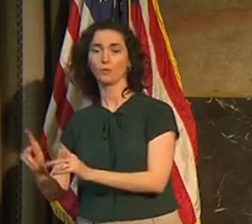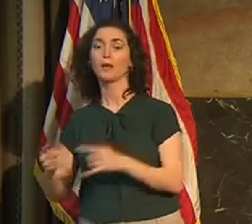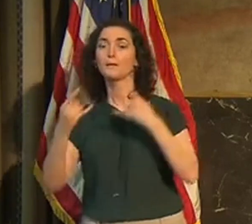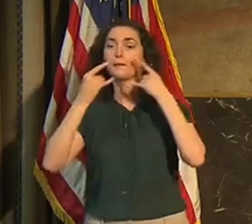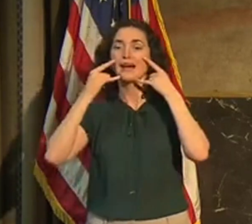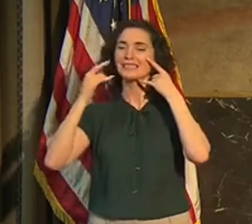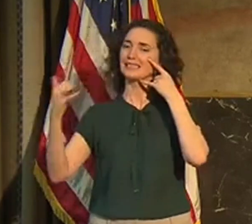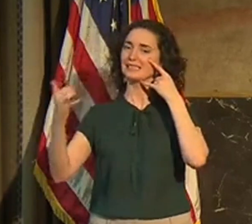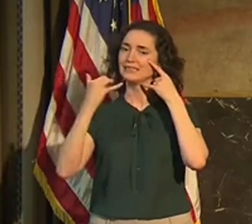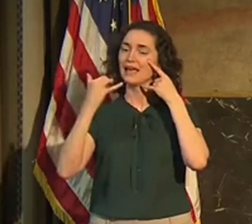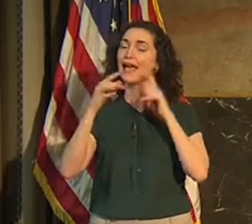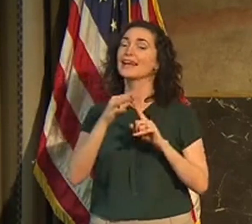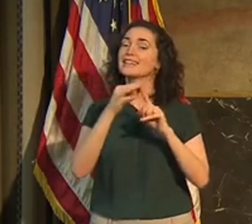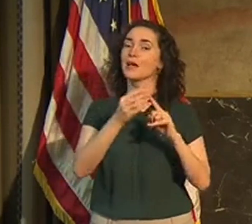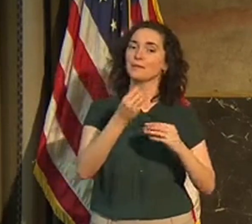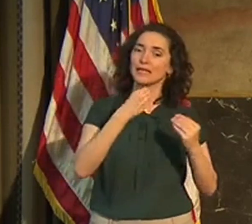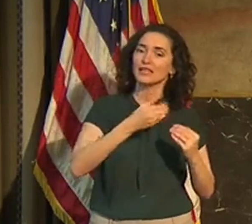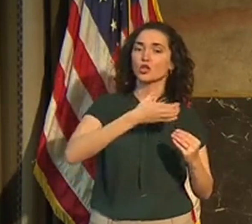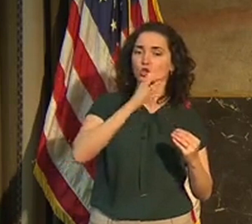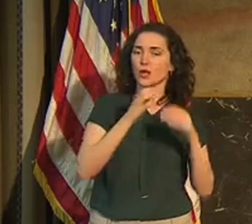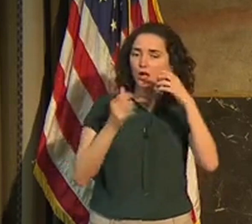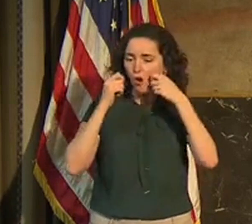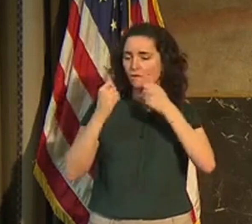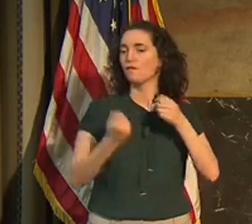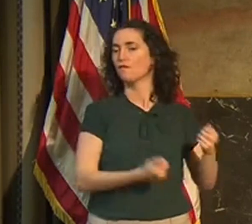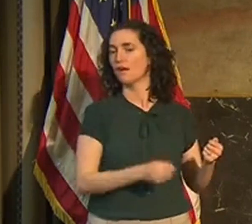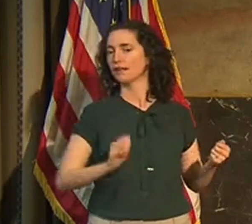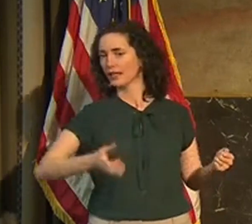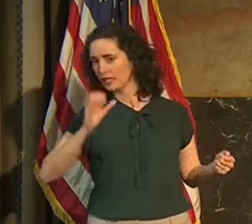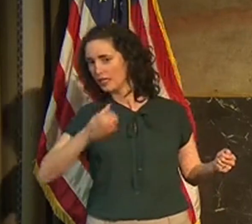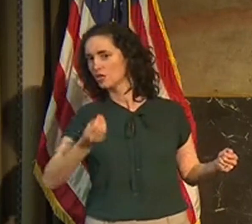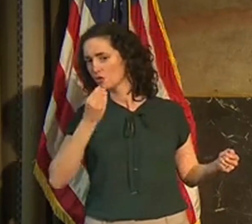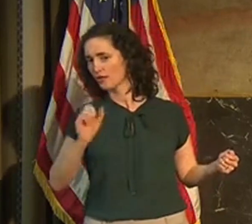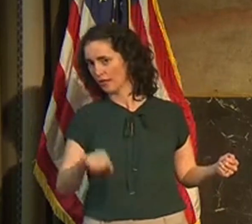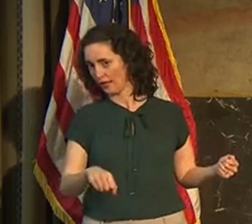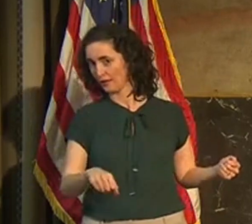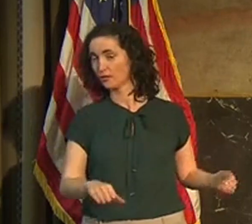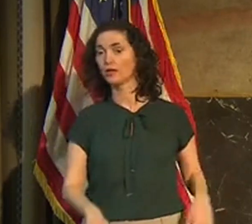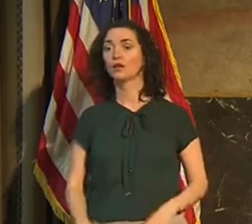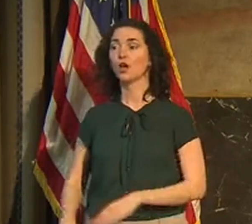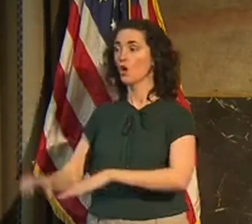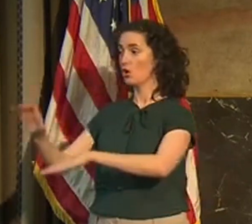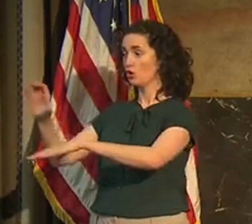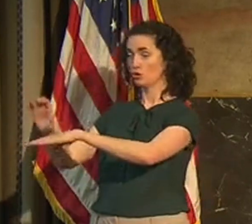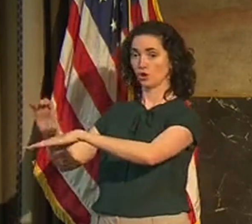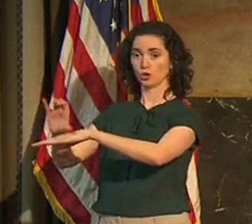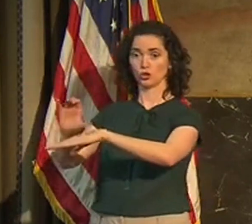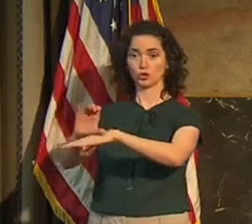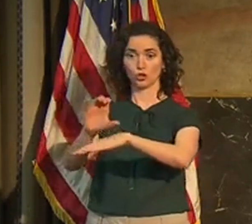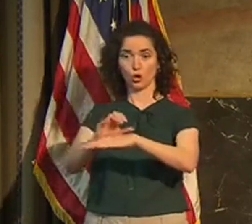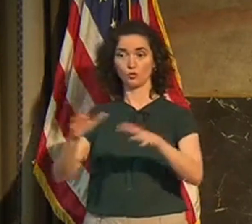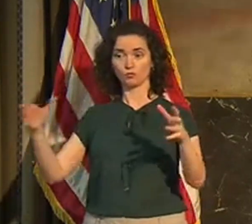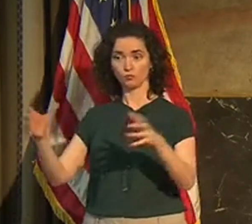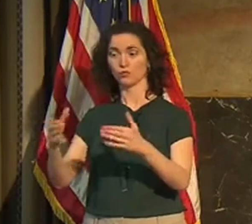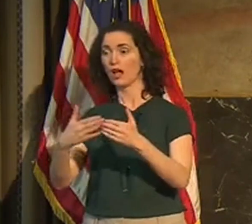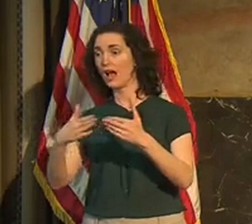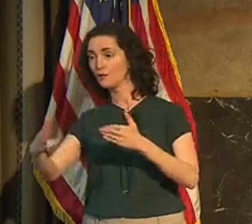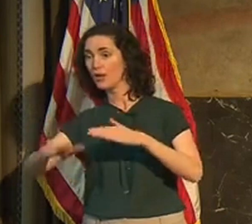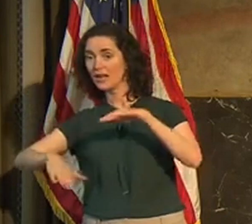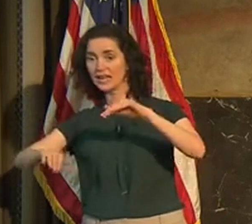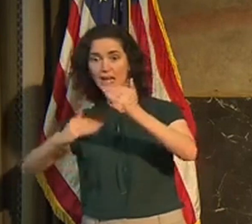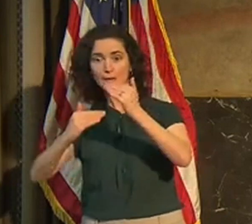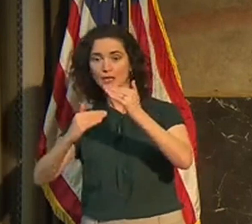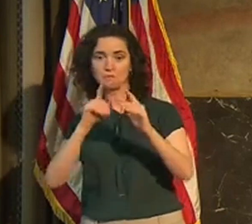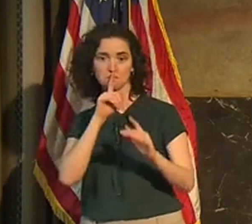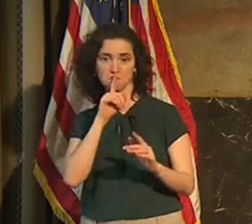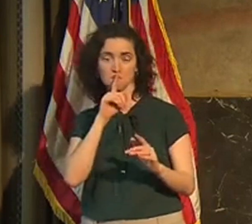in those places, religious services will not have capacity limits on them going forward. Again,